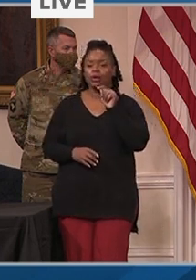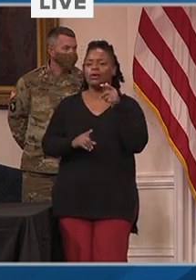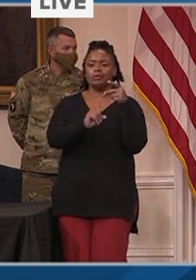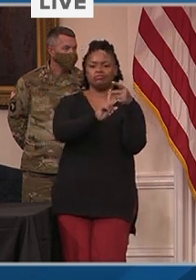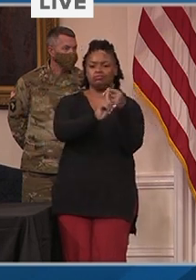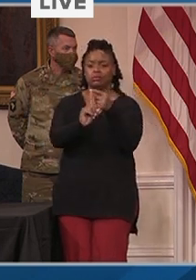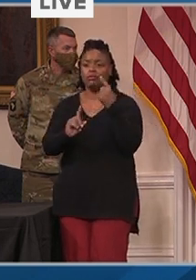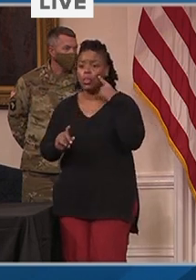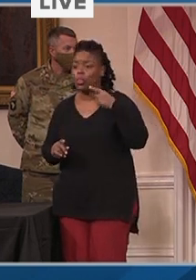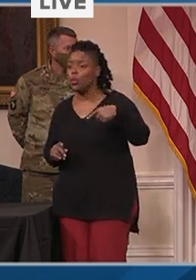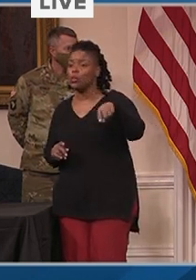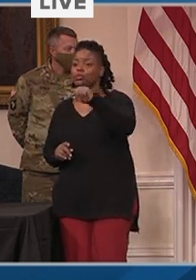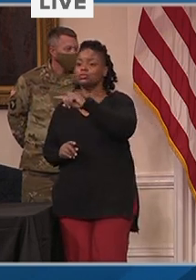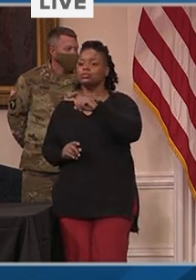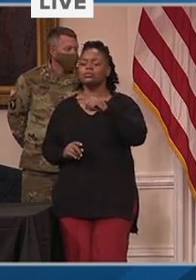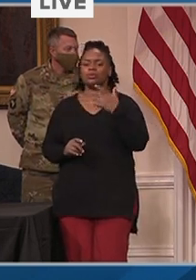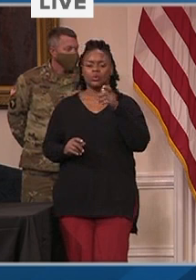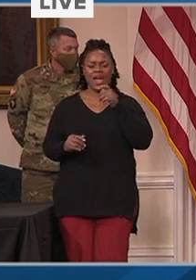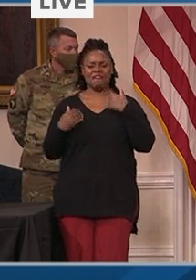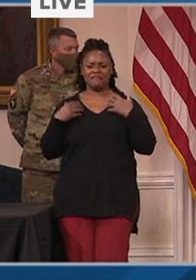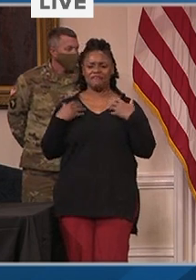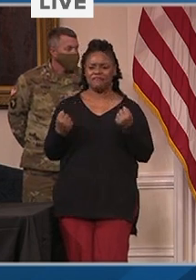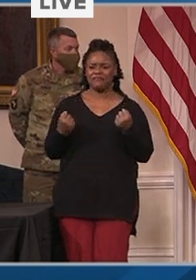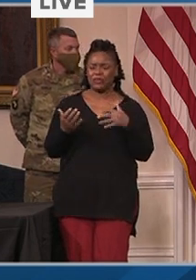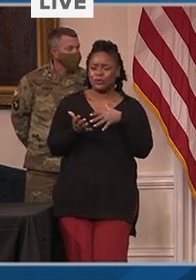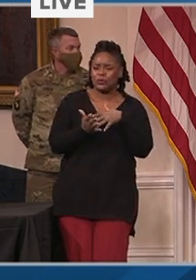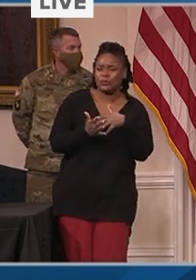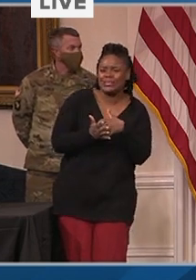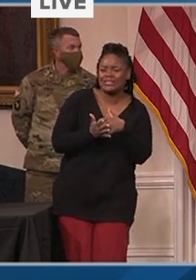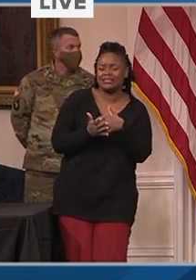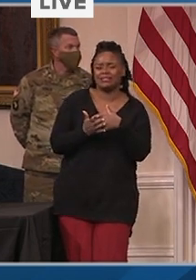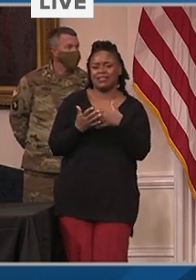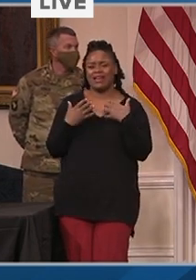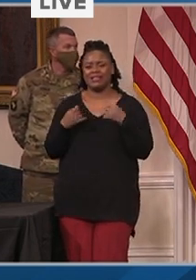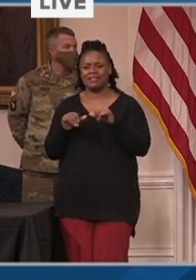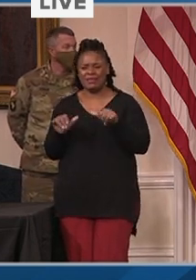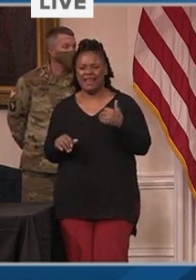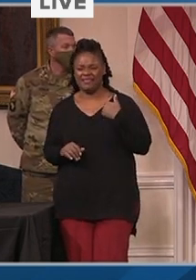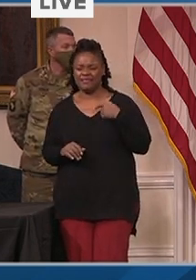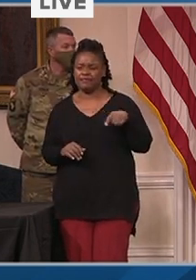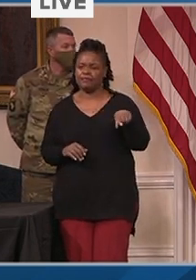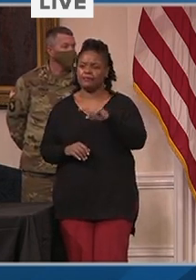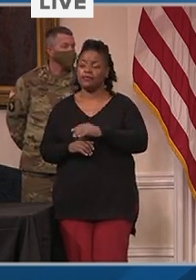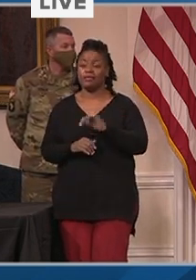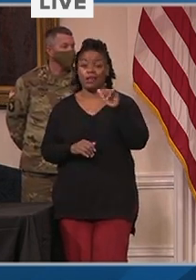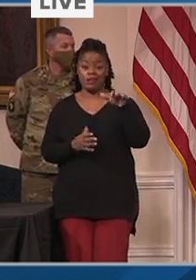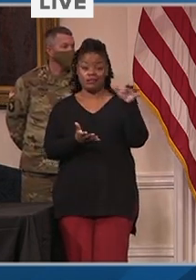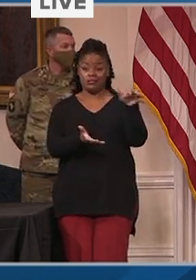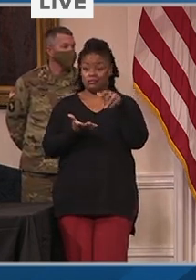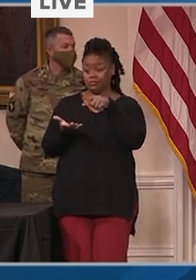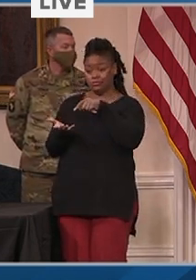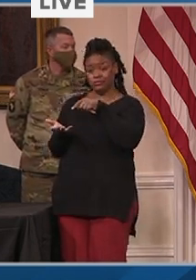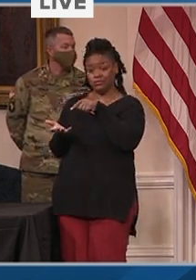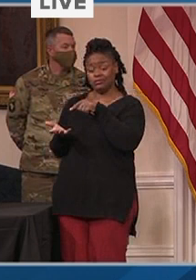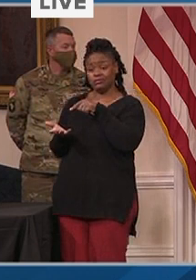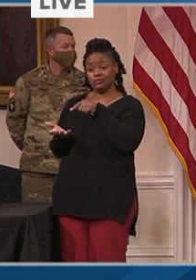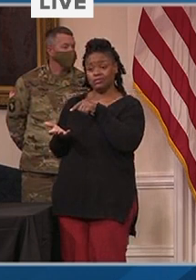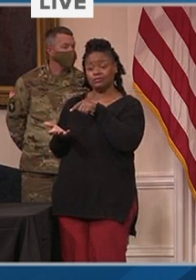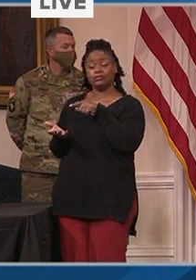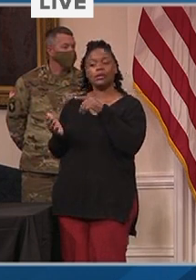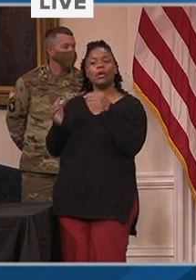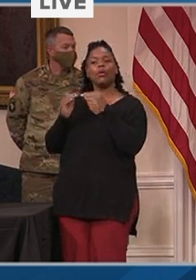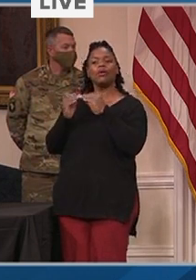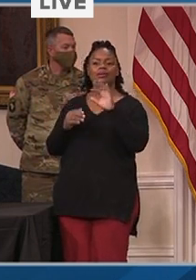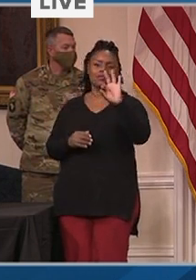represents 98.7 percent of all the doses that the federal government allotted to the state of